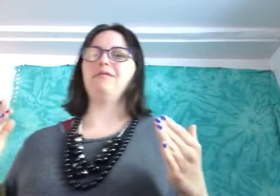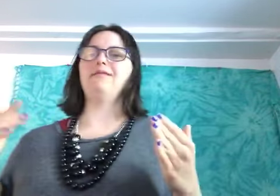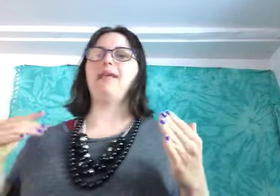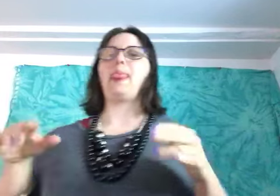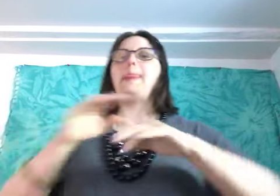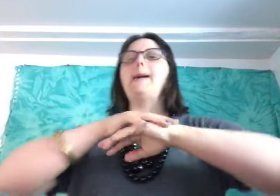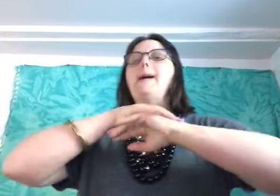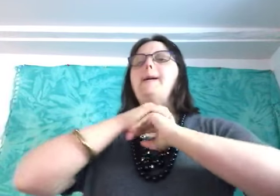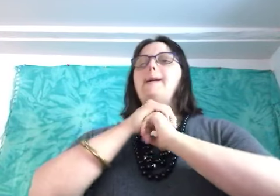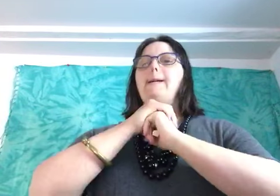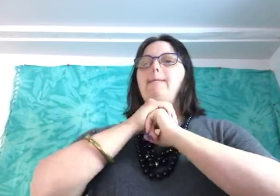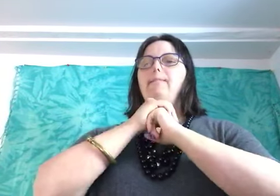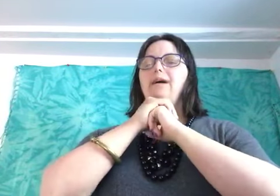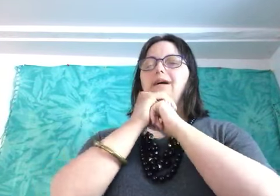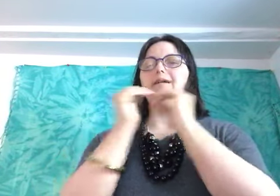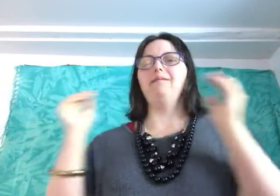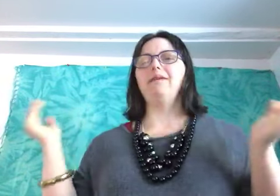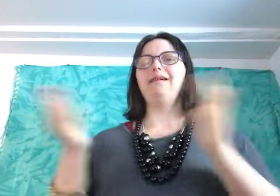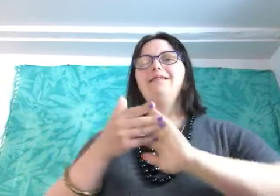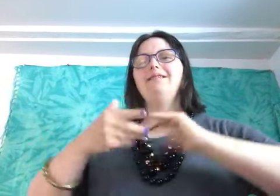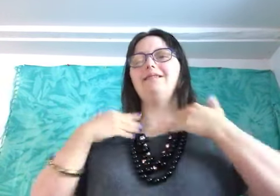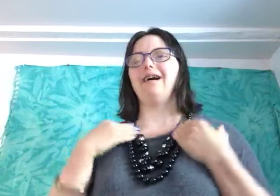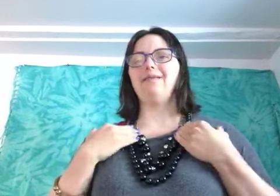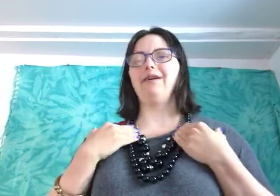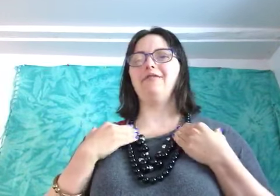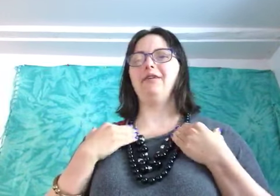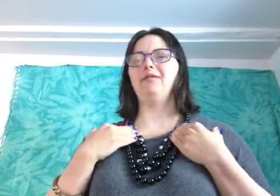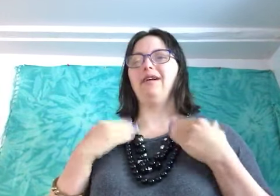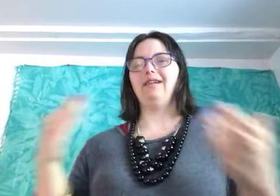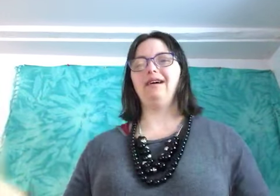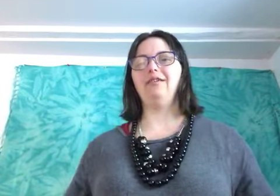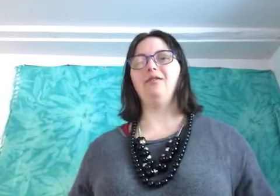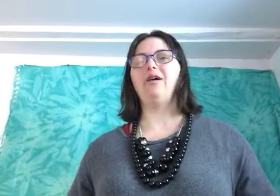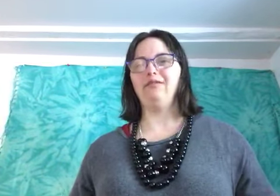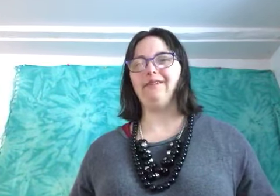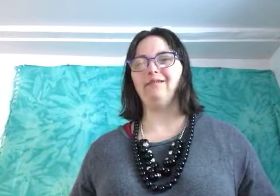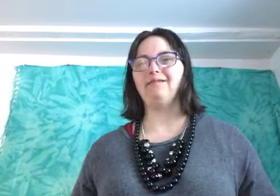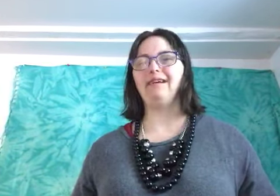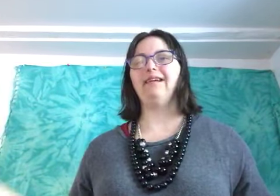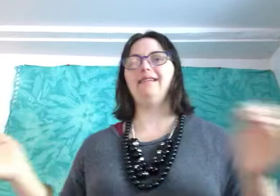but I am here for you and I know how it feels and